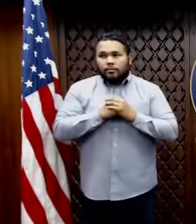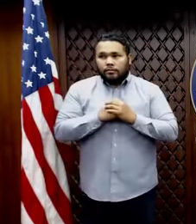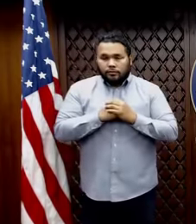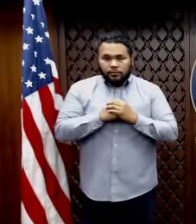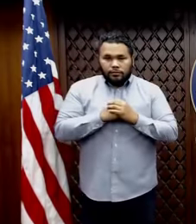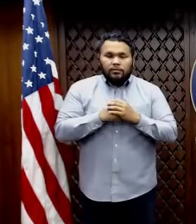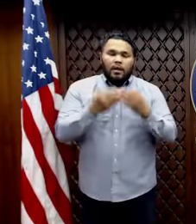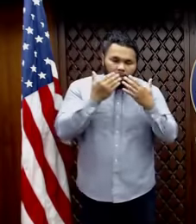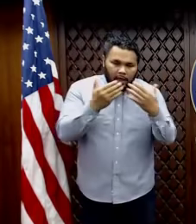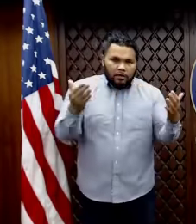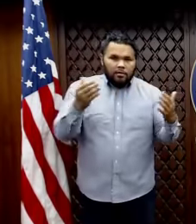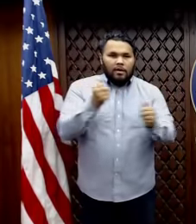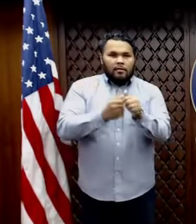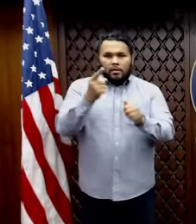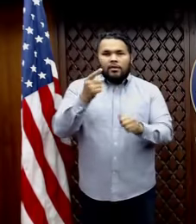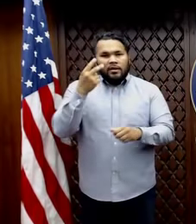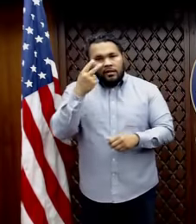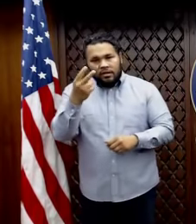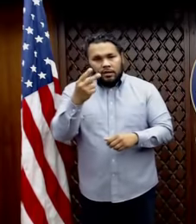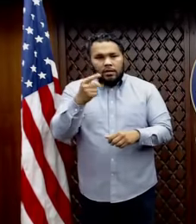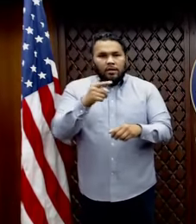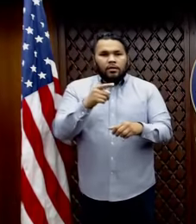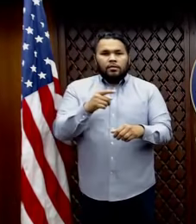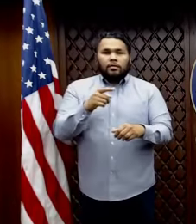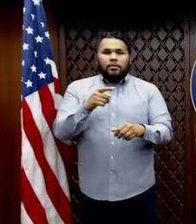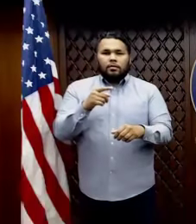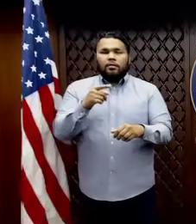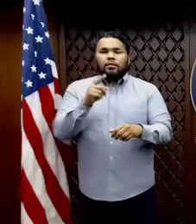Thank you, everyone. See you at 1 p.m. tomorrow. Or 21 tomorrow.